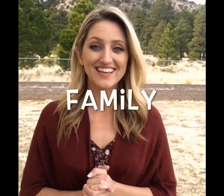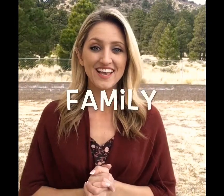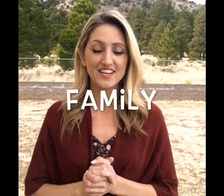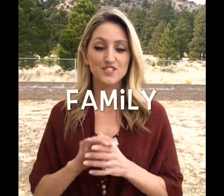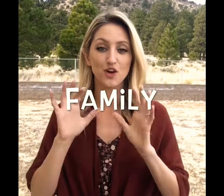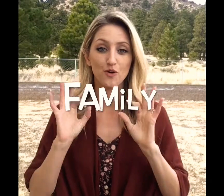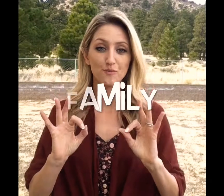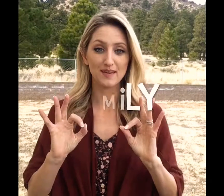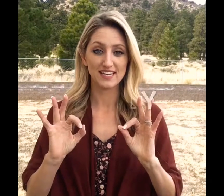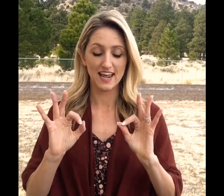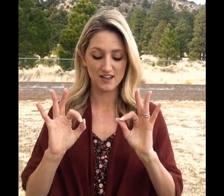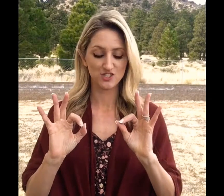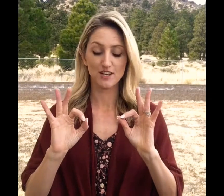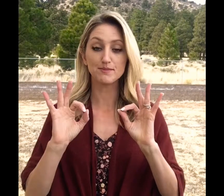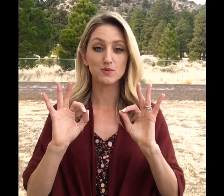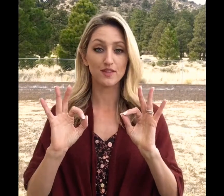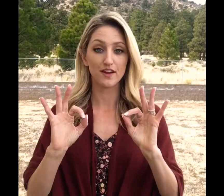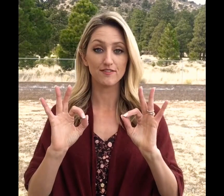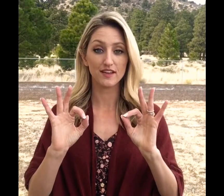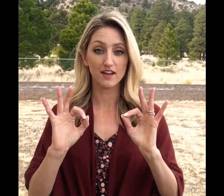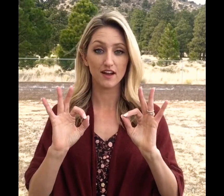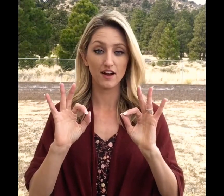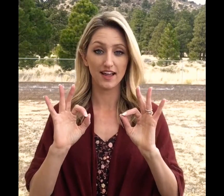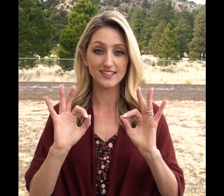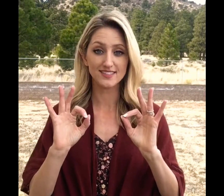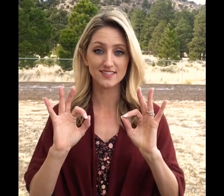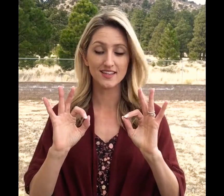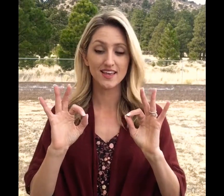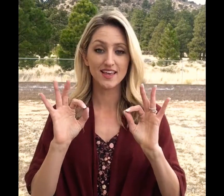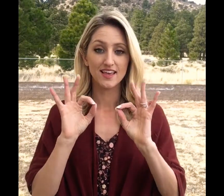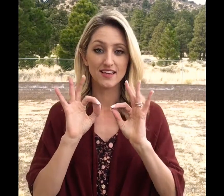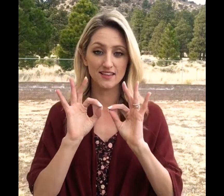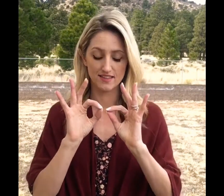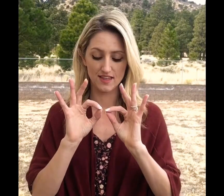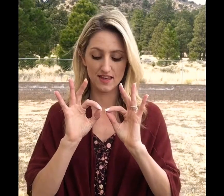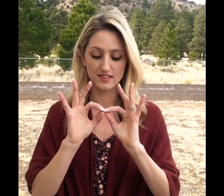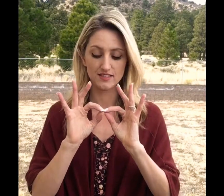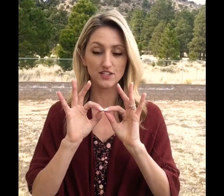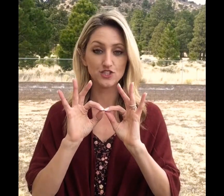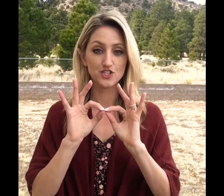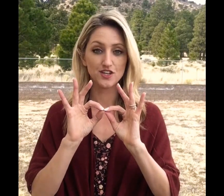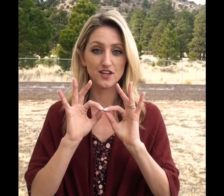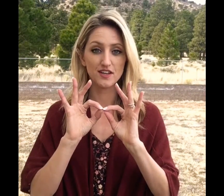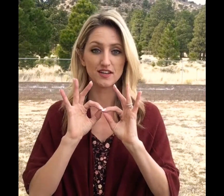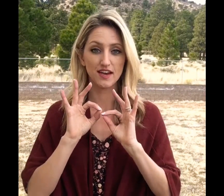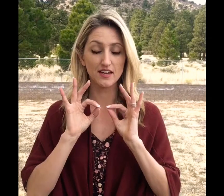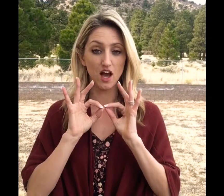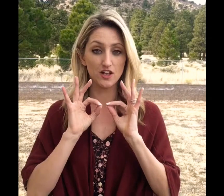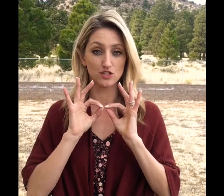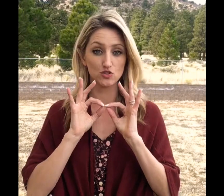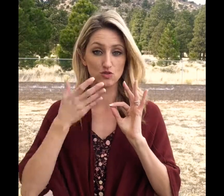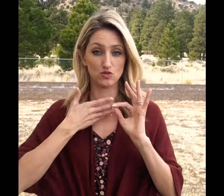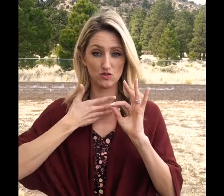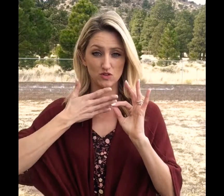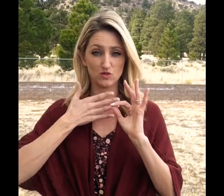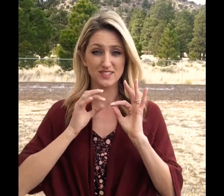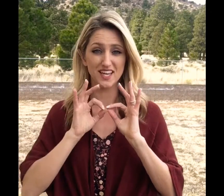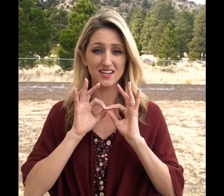So making F shapes with our fingers our hands. They touch kind of on your side